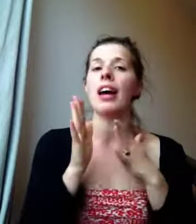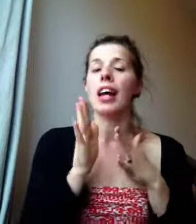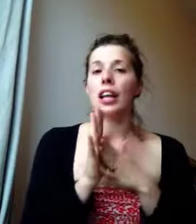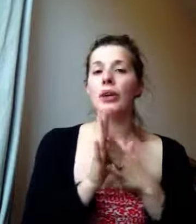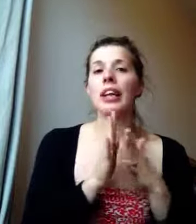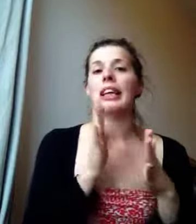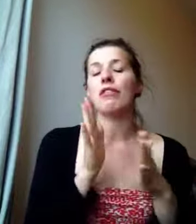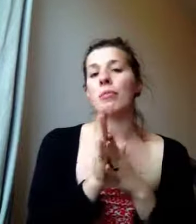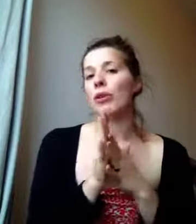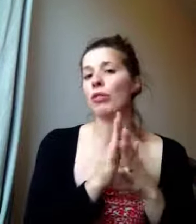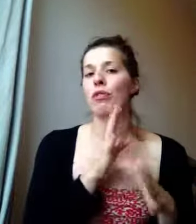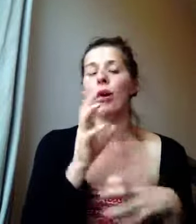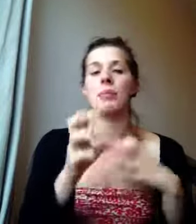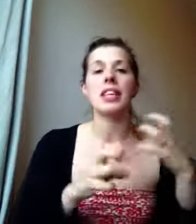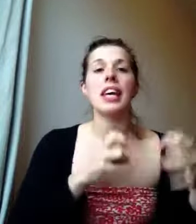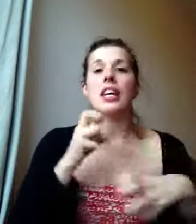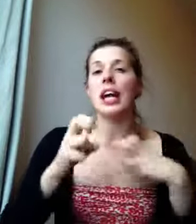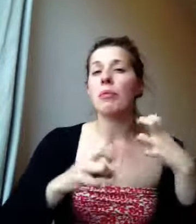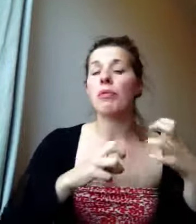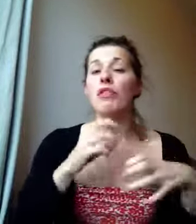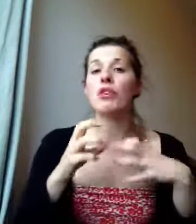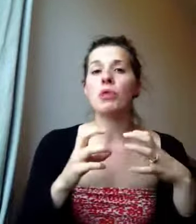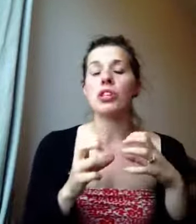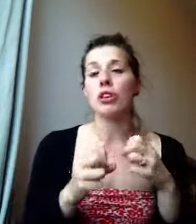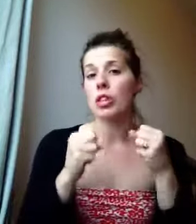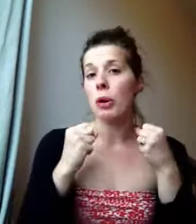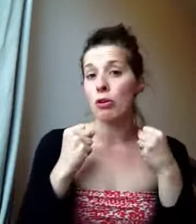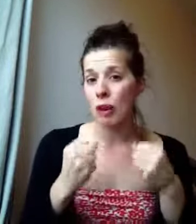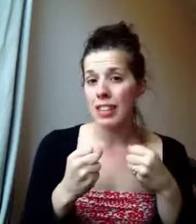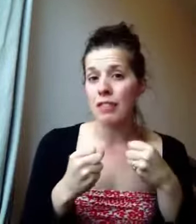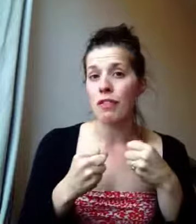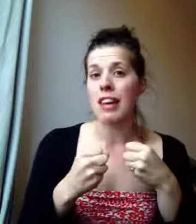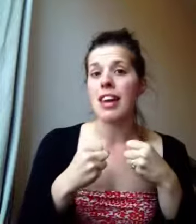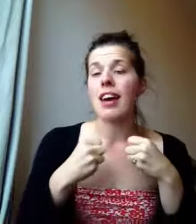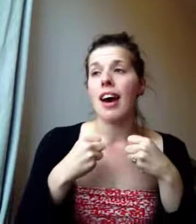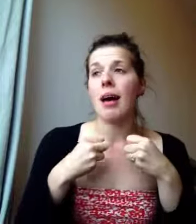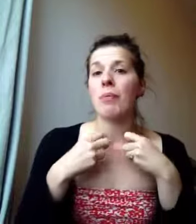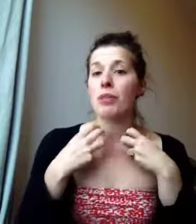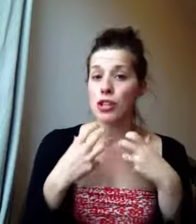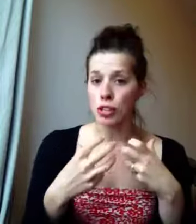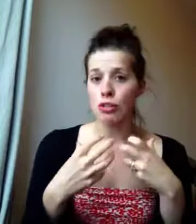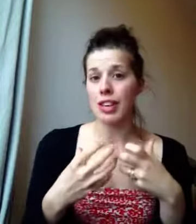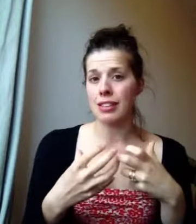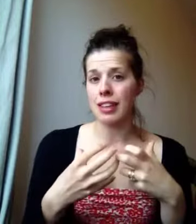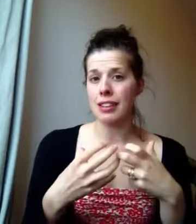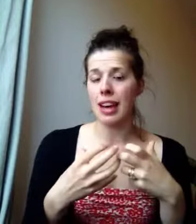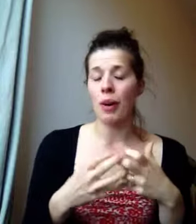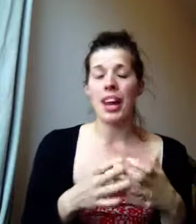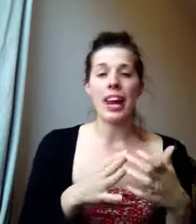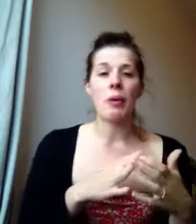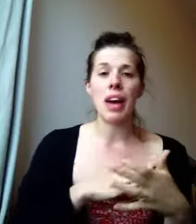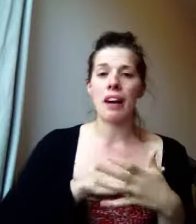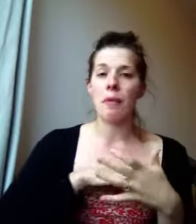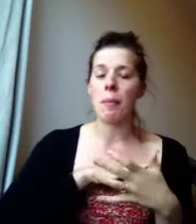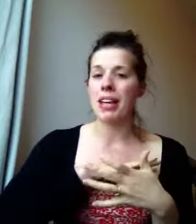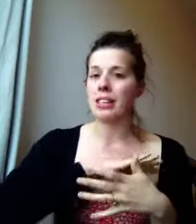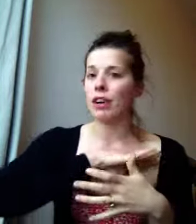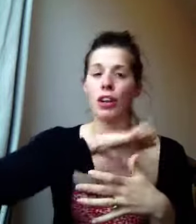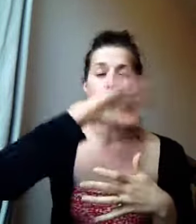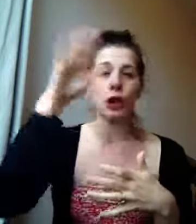locally from local farms and food was not so aggressively produced as it is now. Now we have a massive global